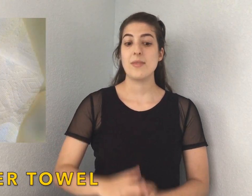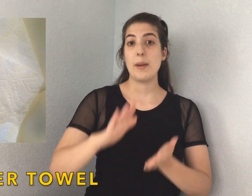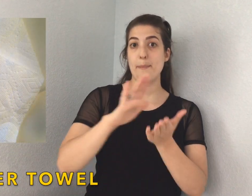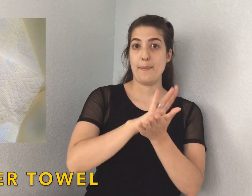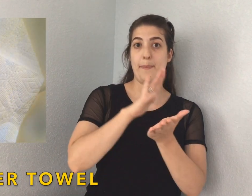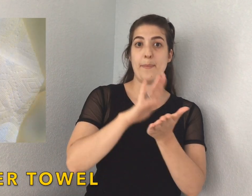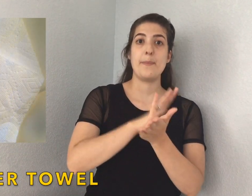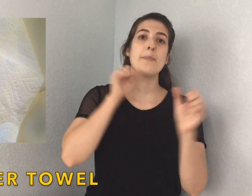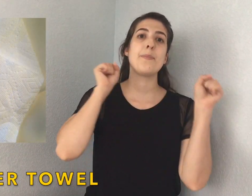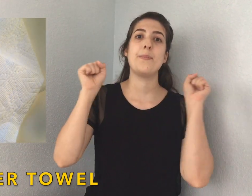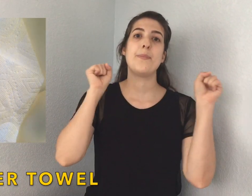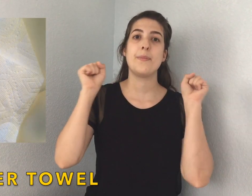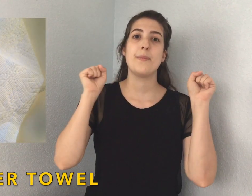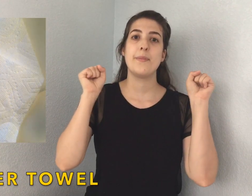Paper towel.